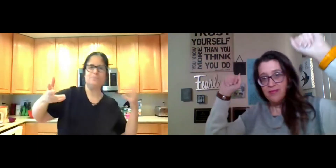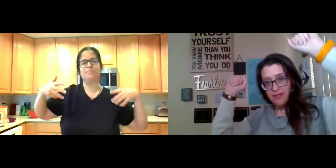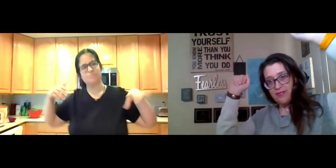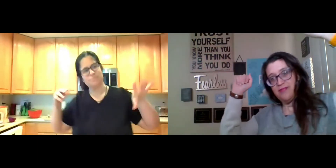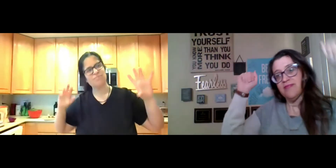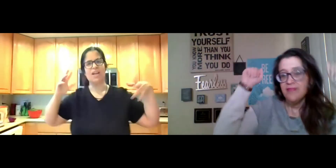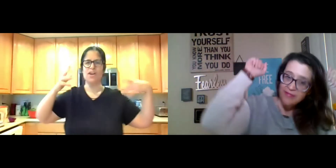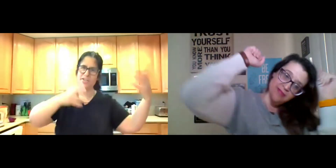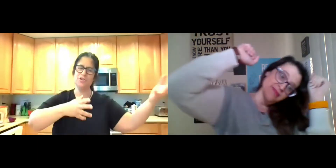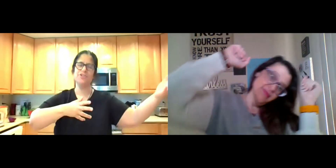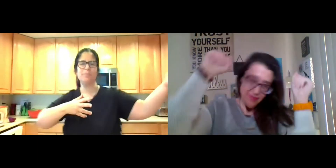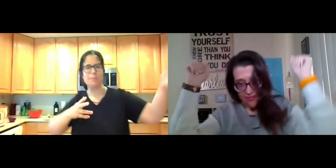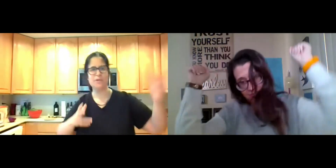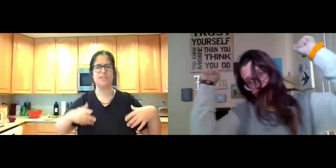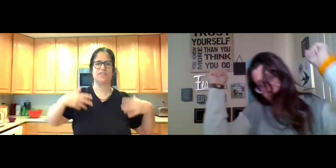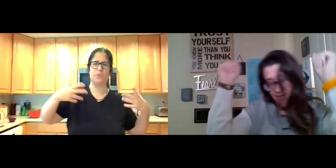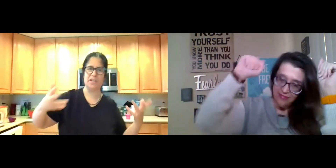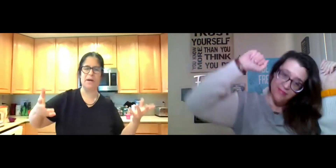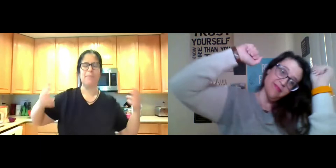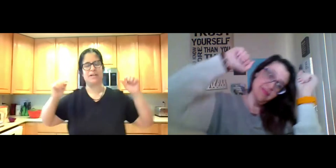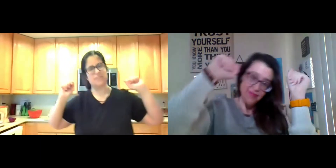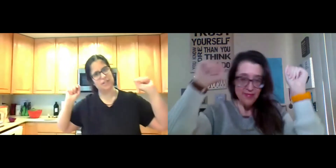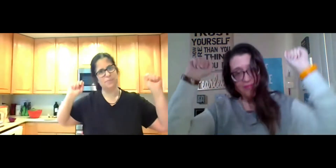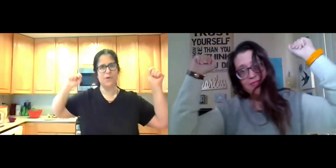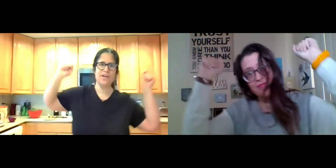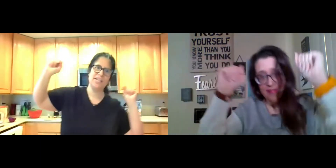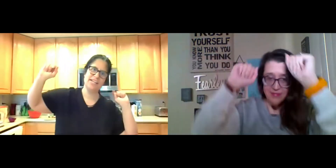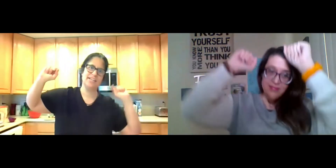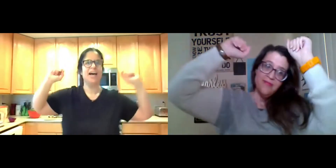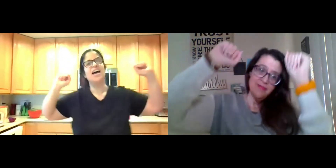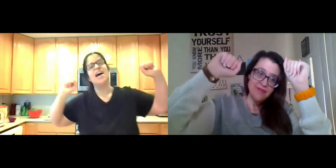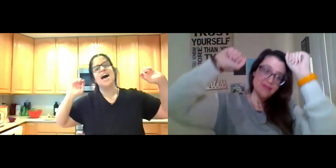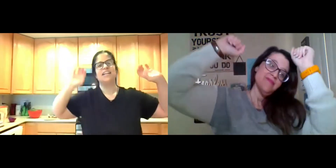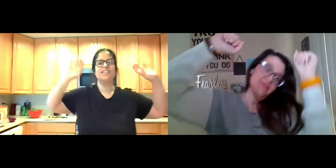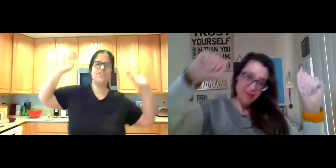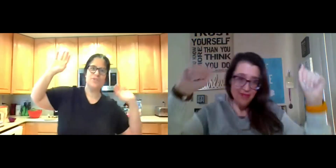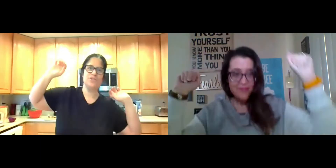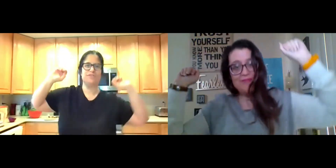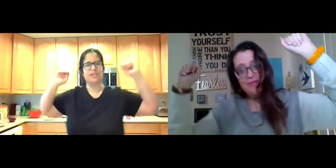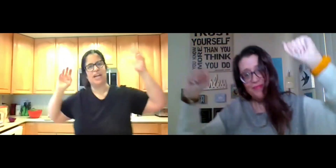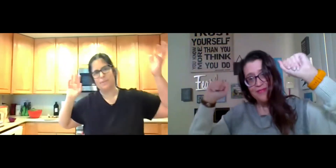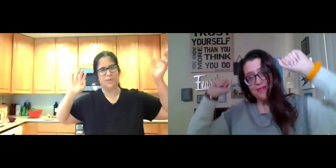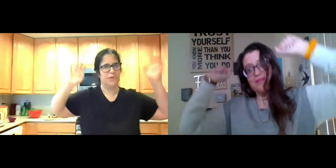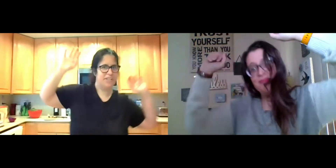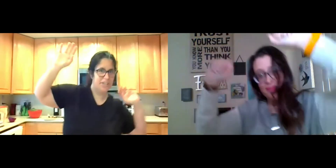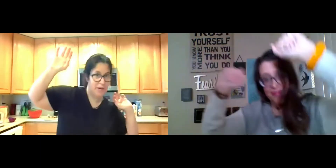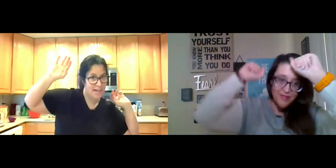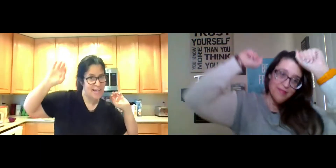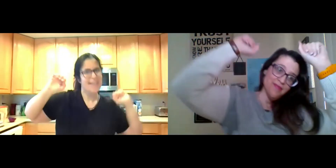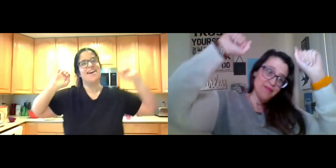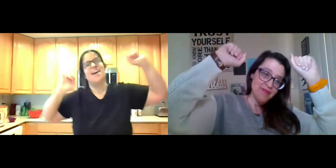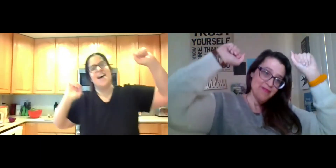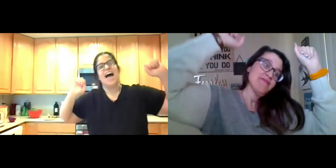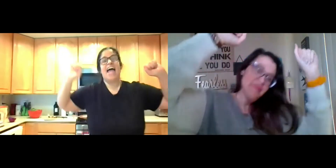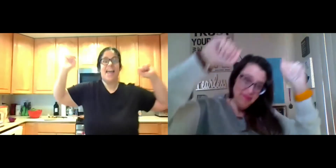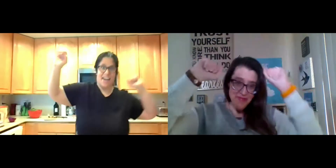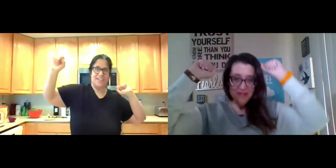him, I turned on my music to wake him up and I was like, good morning. And he's usually very happy in the morning anyway.